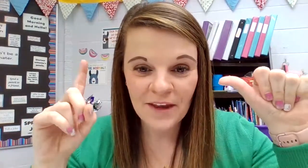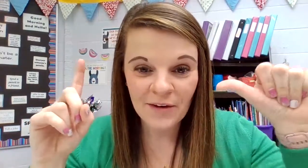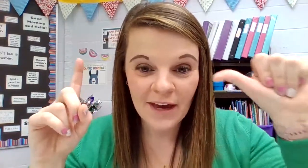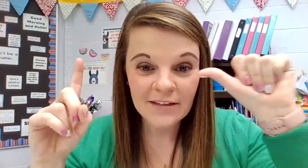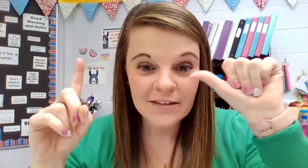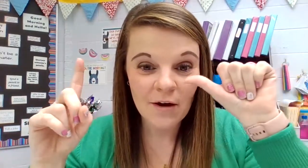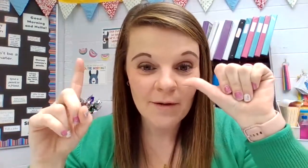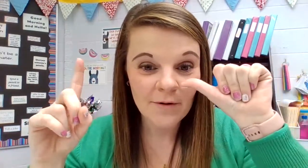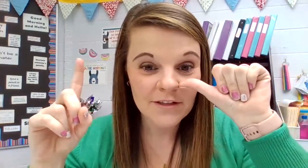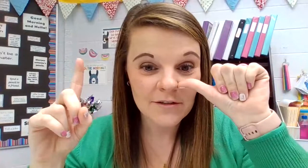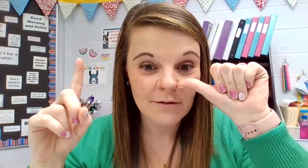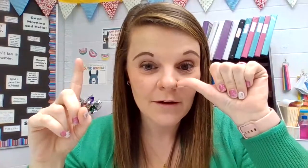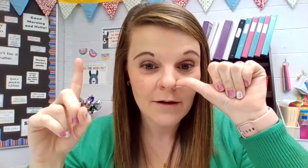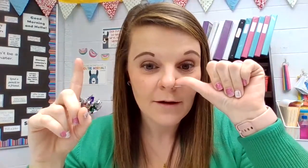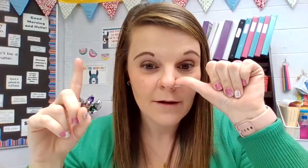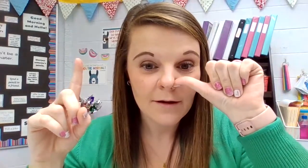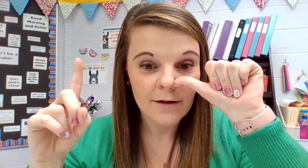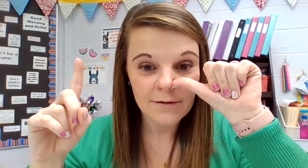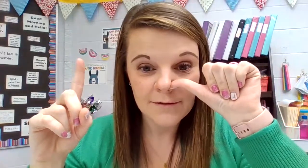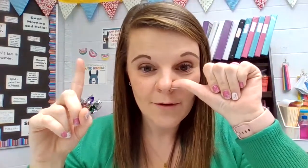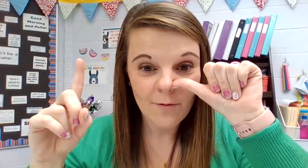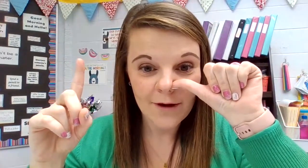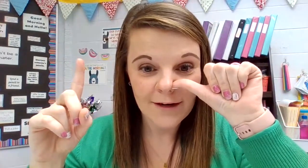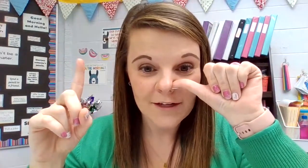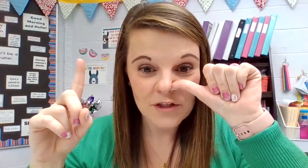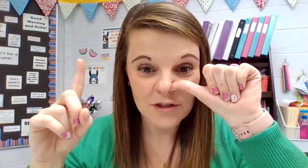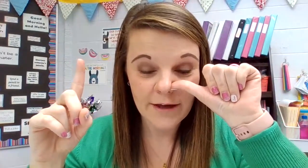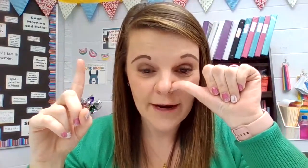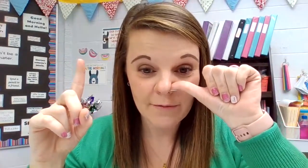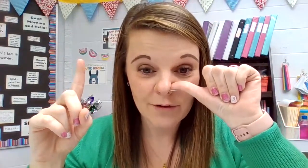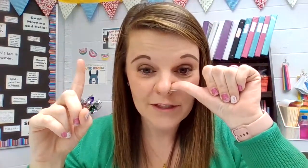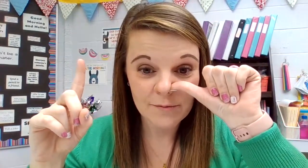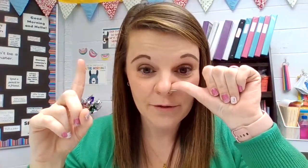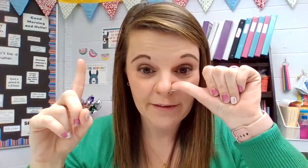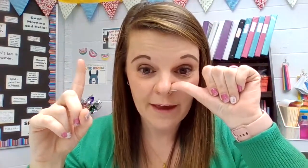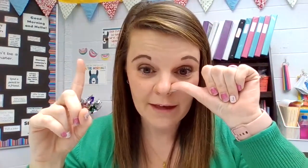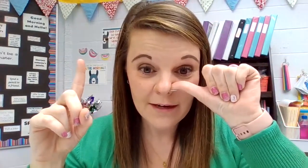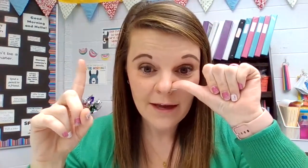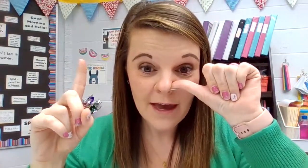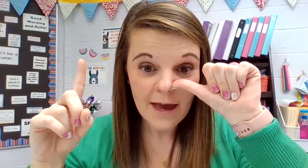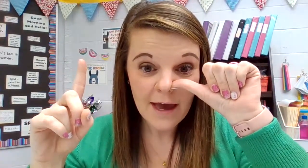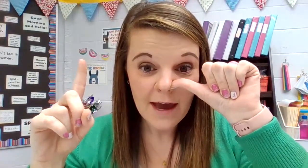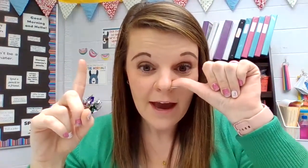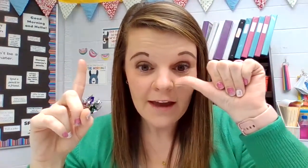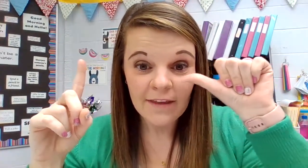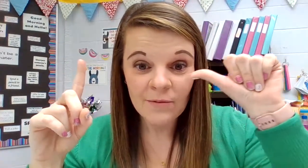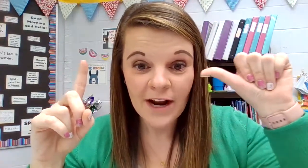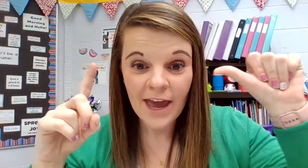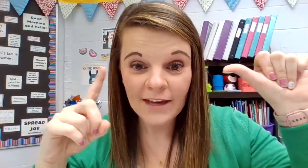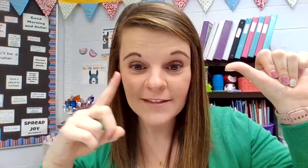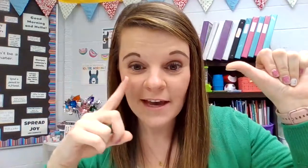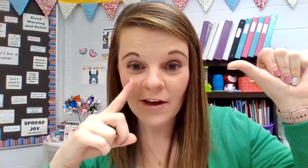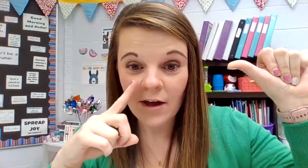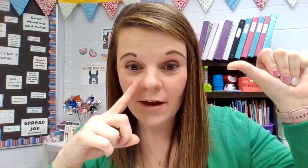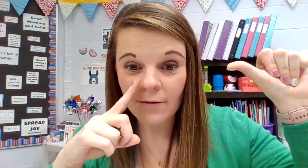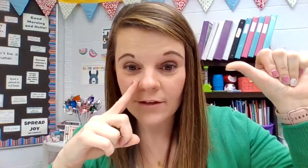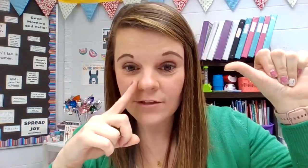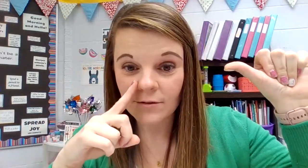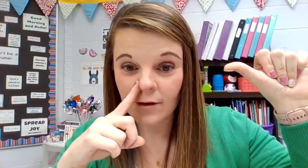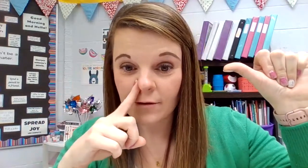Okay, so I'm going to close one nostril and I'm going to breathe in. And then when I exhale, I'm going to close